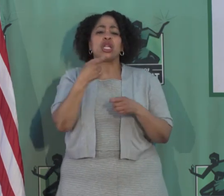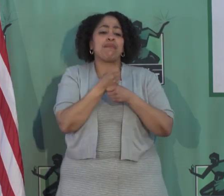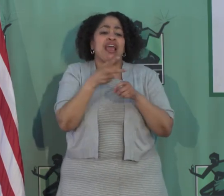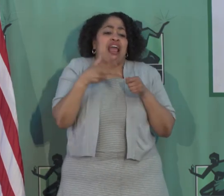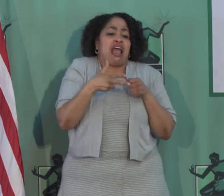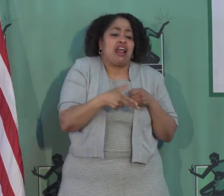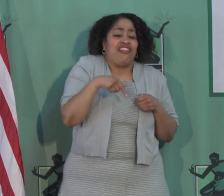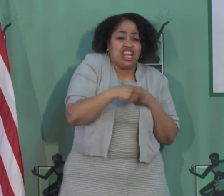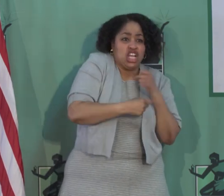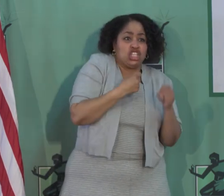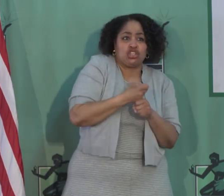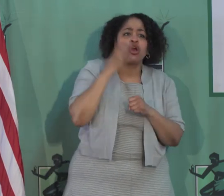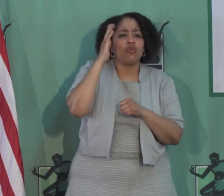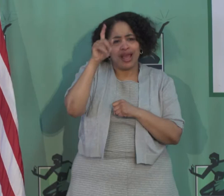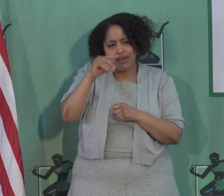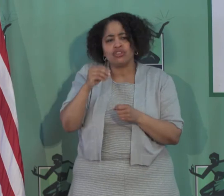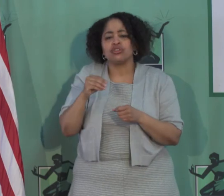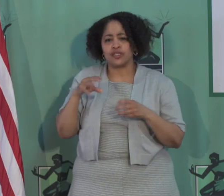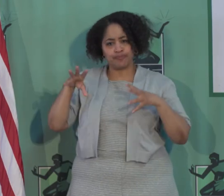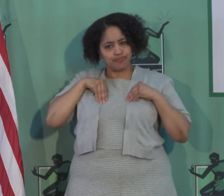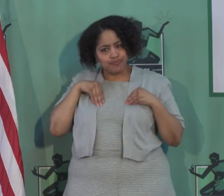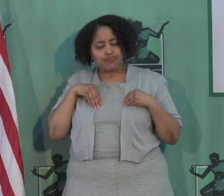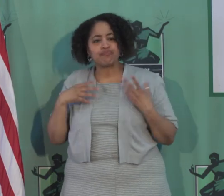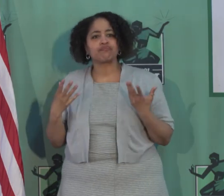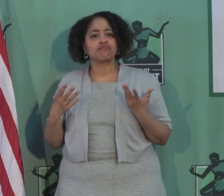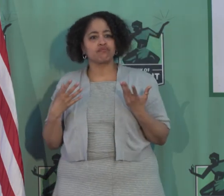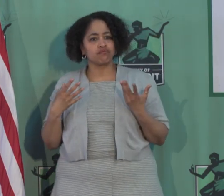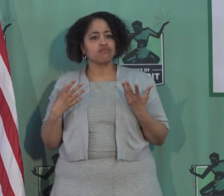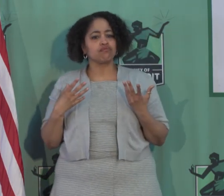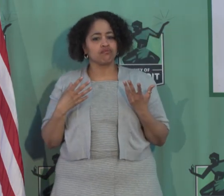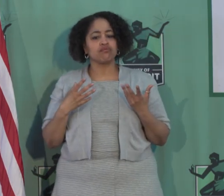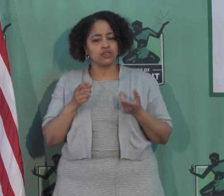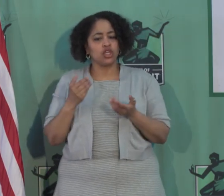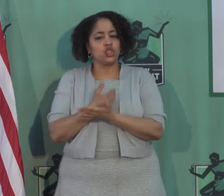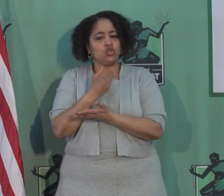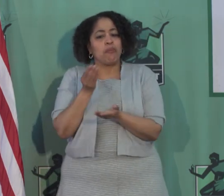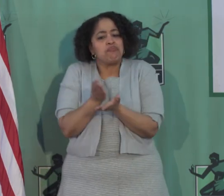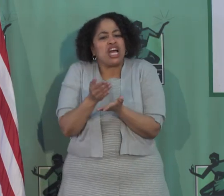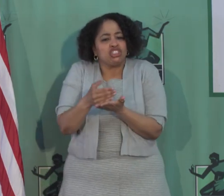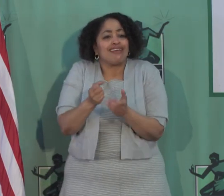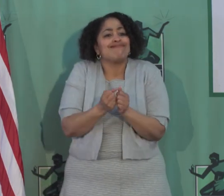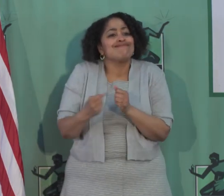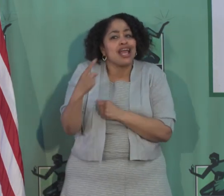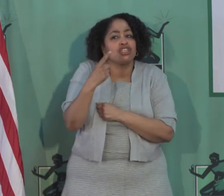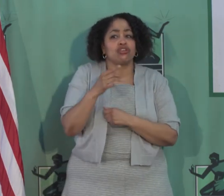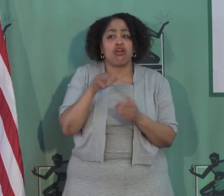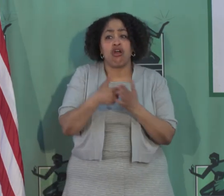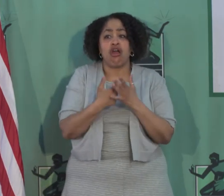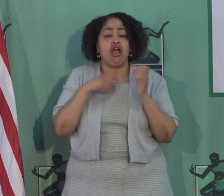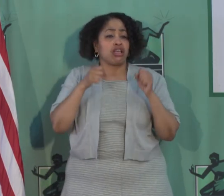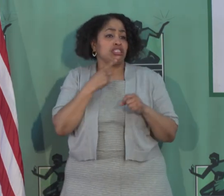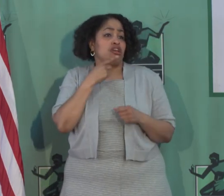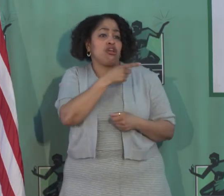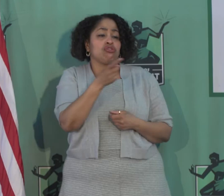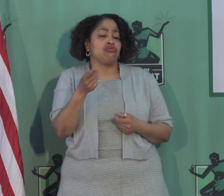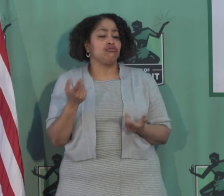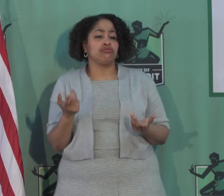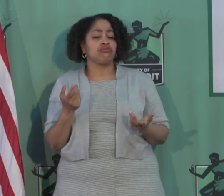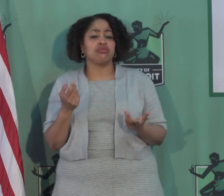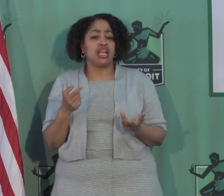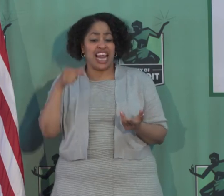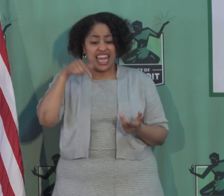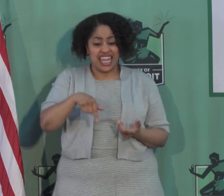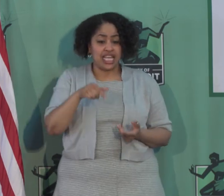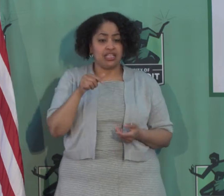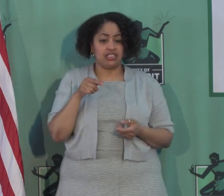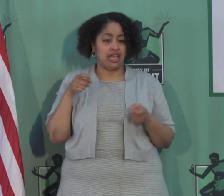this year. We're going to have to adopt a budget next year. But all I can say to you is this. This